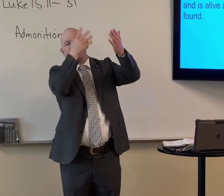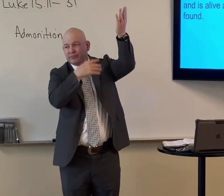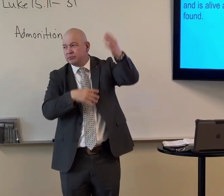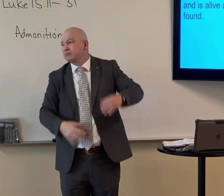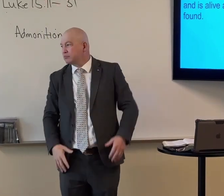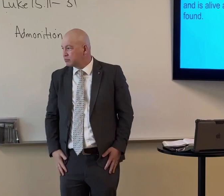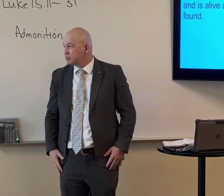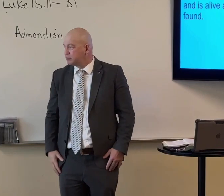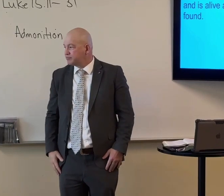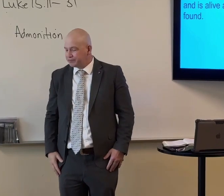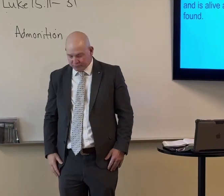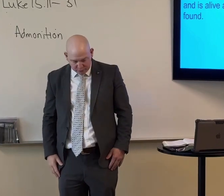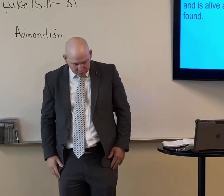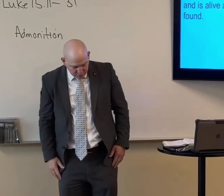We all need to become more like Christ.